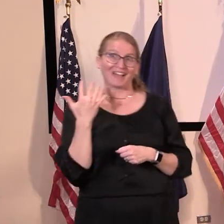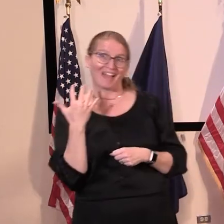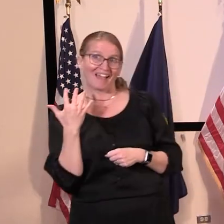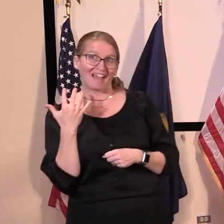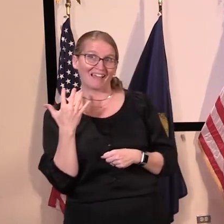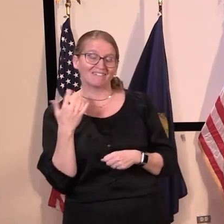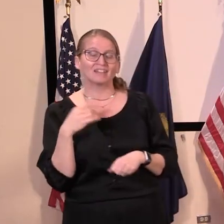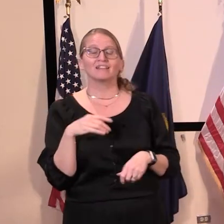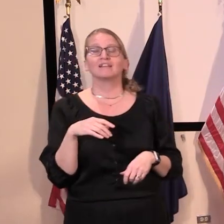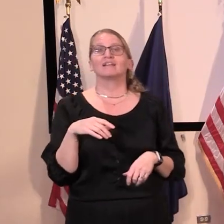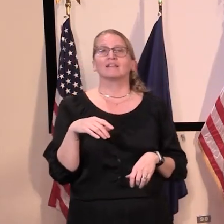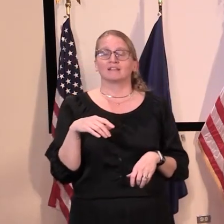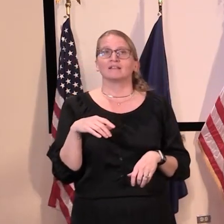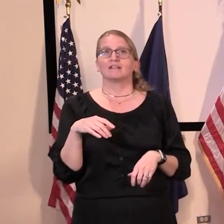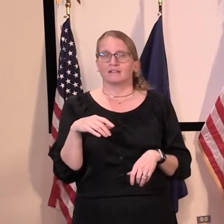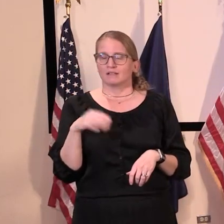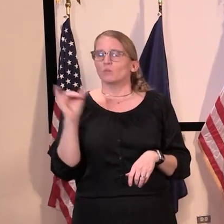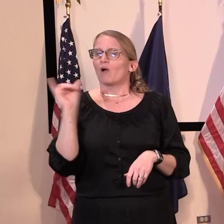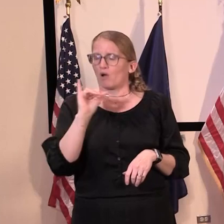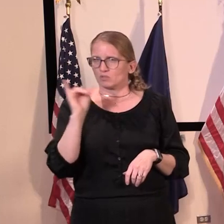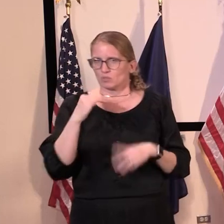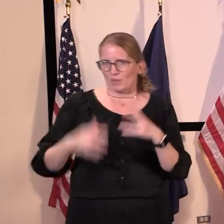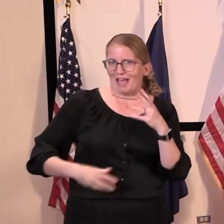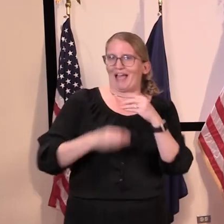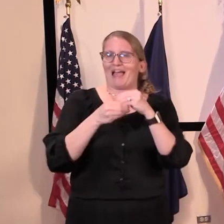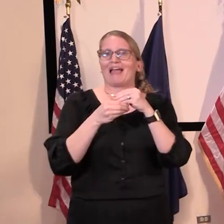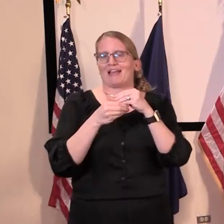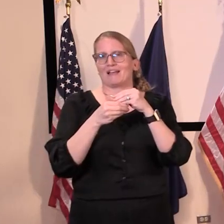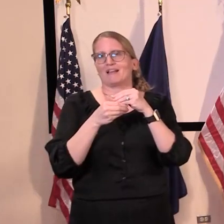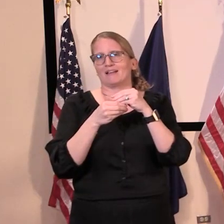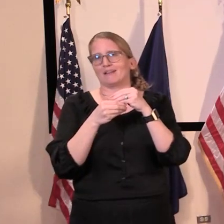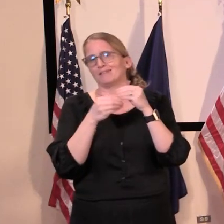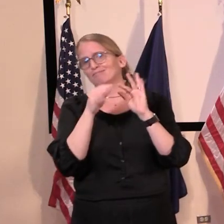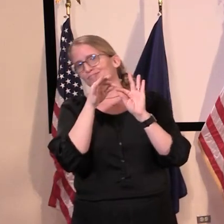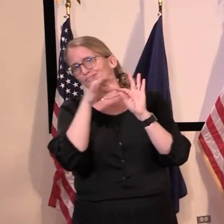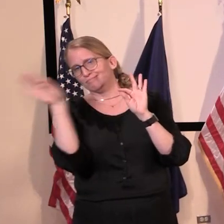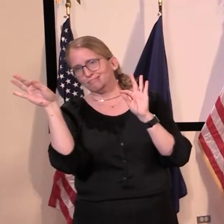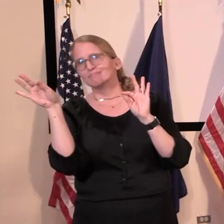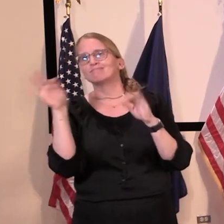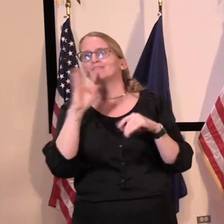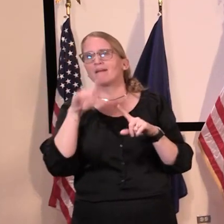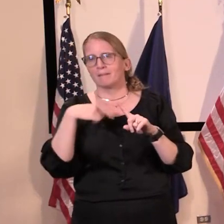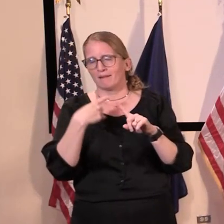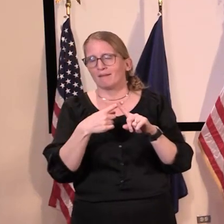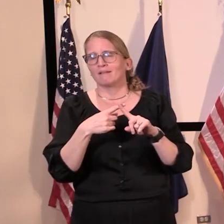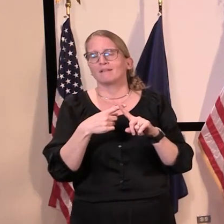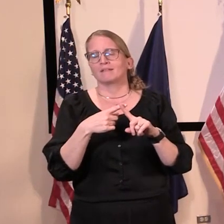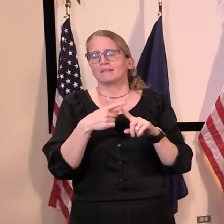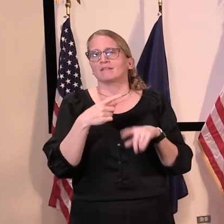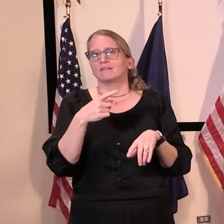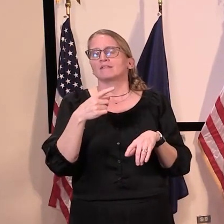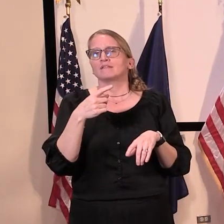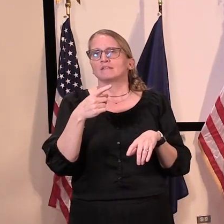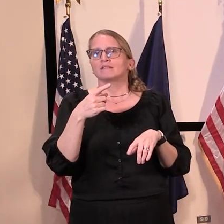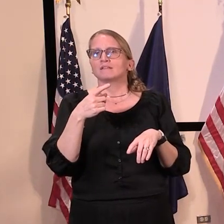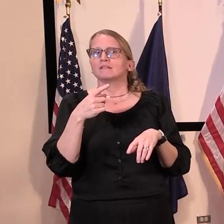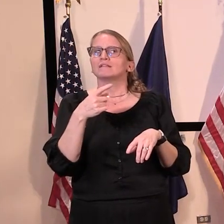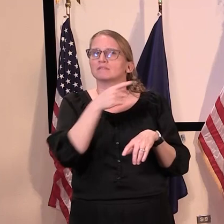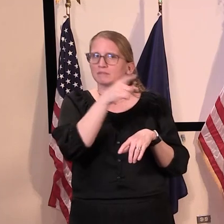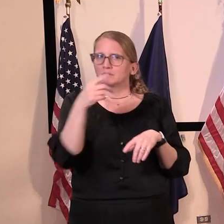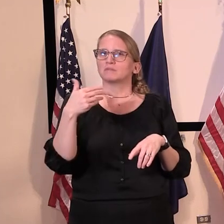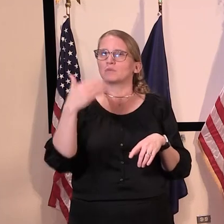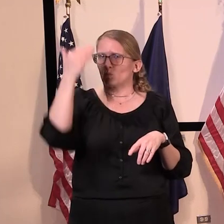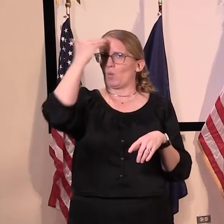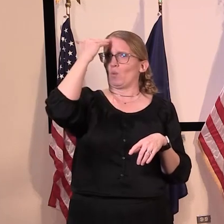uh, put in place a, um, a guidance to make sure that they were getting, um, the, the proper education,